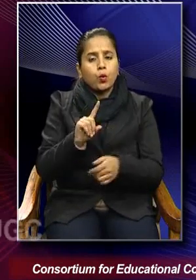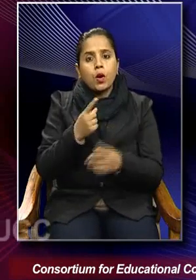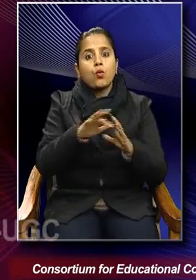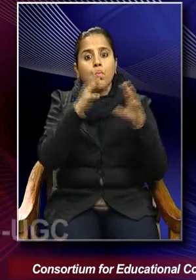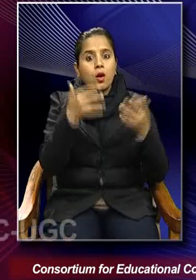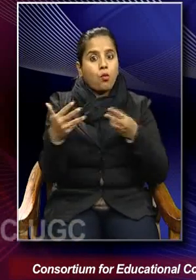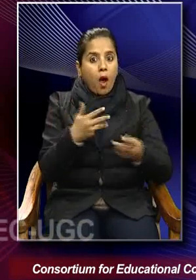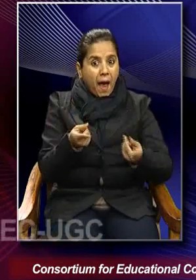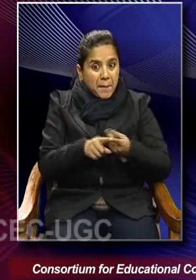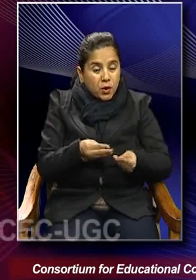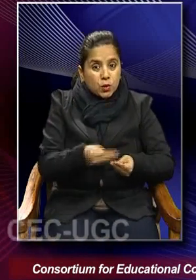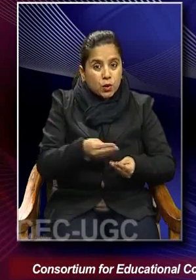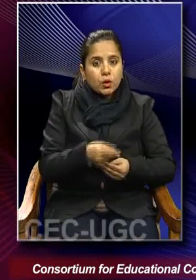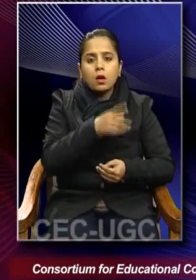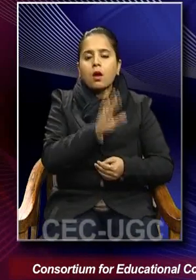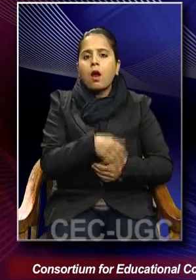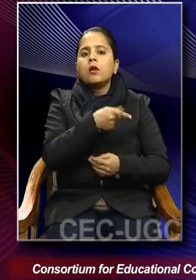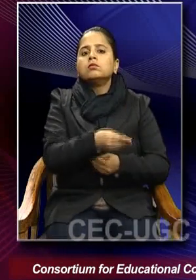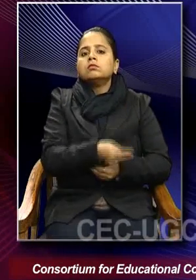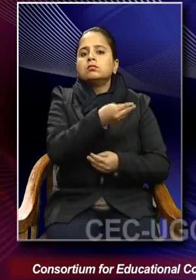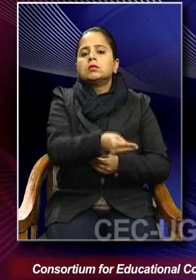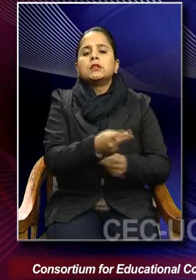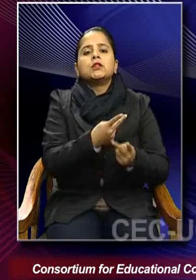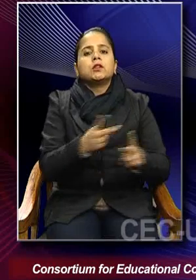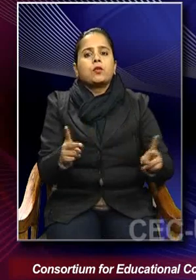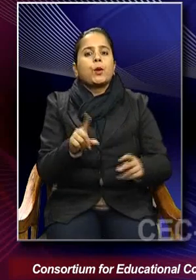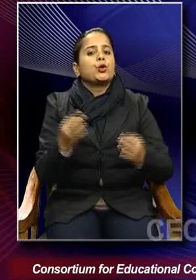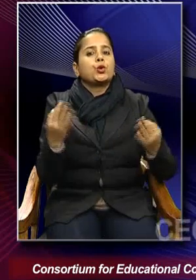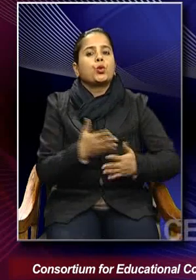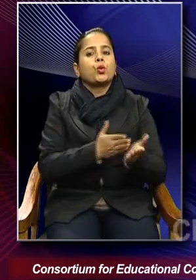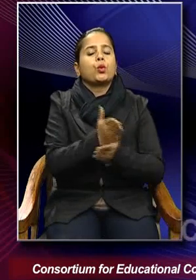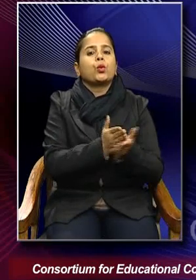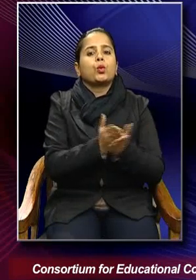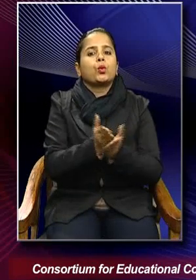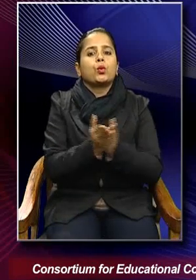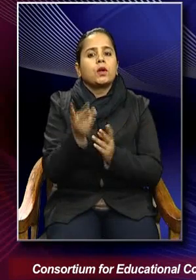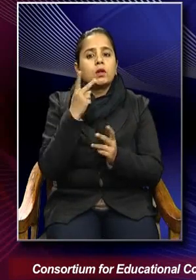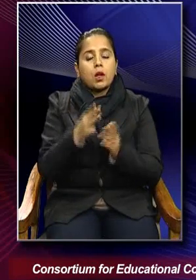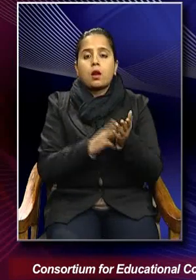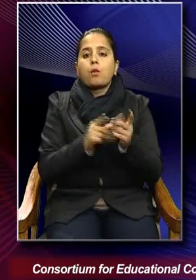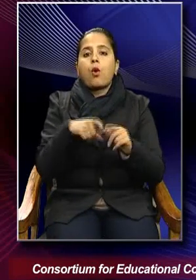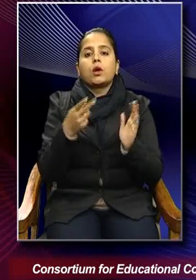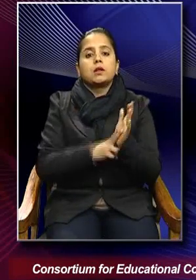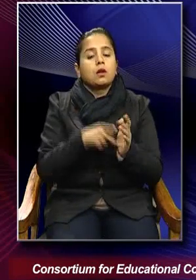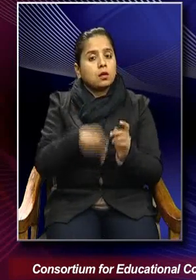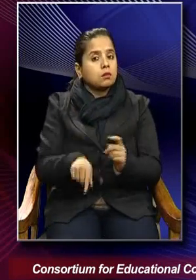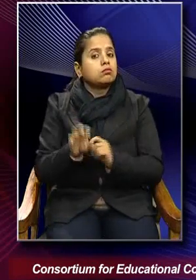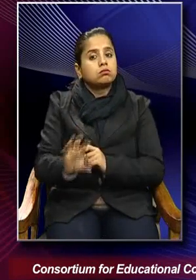war, they offering different and yet new ways of perceiving the modern state system.